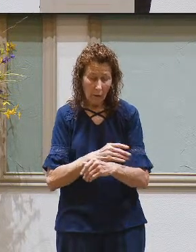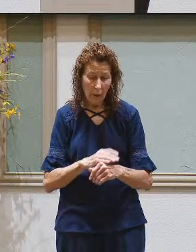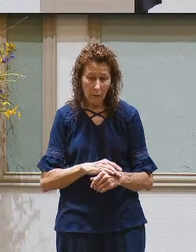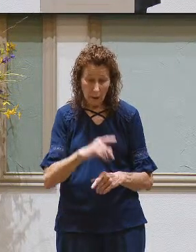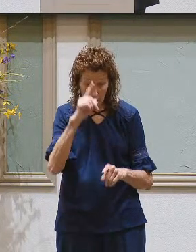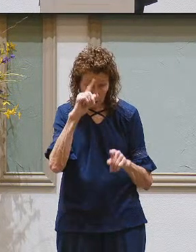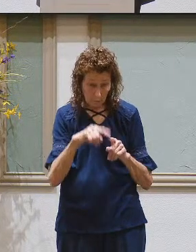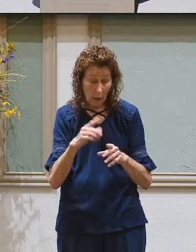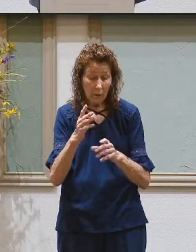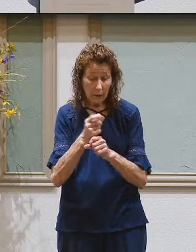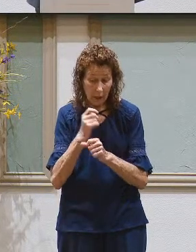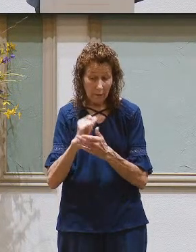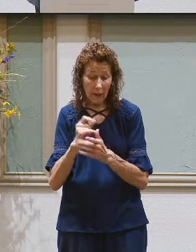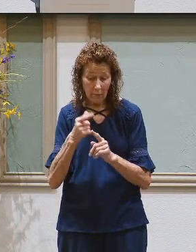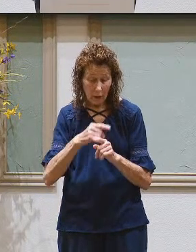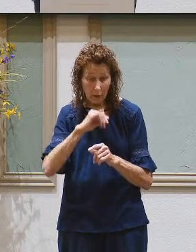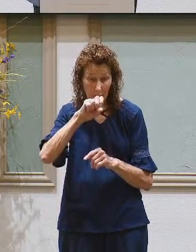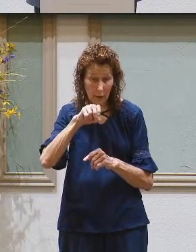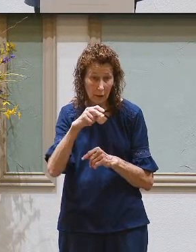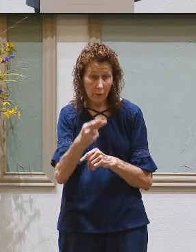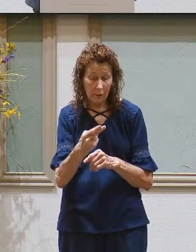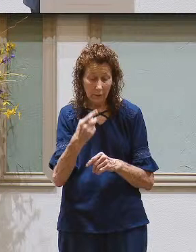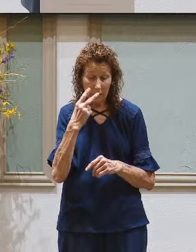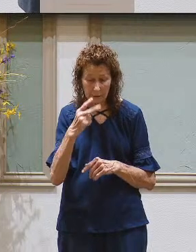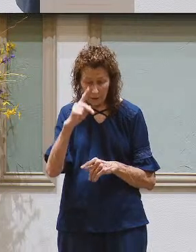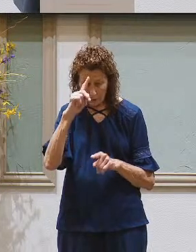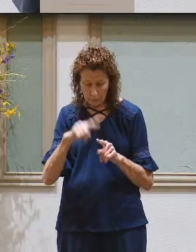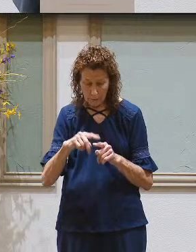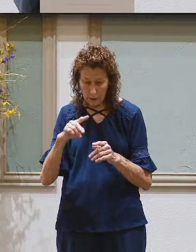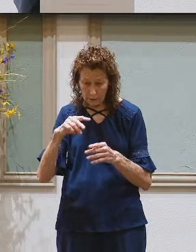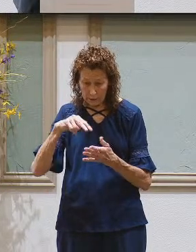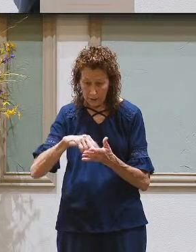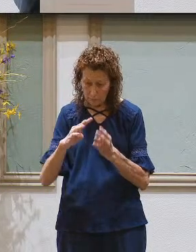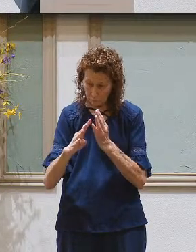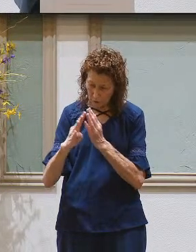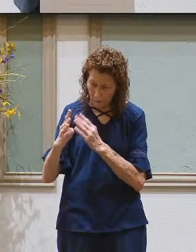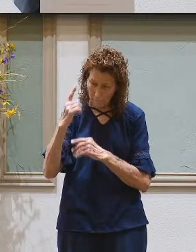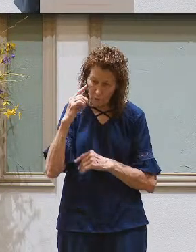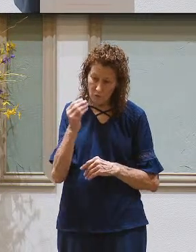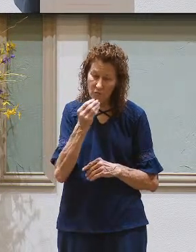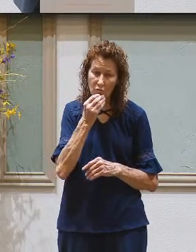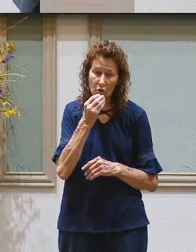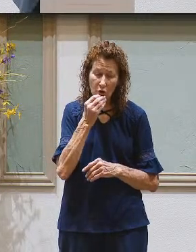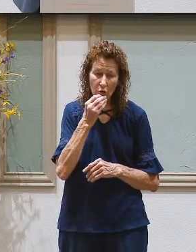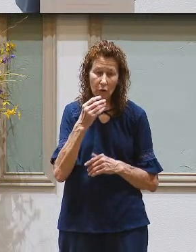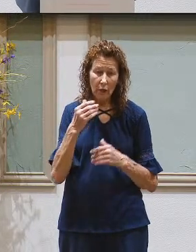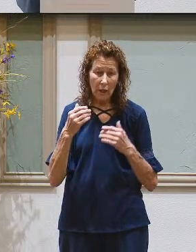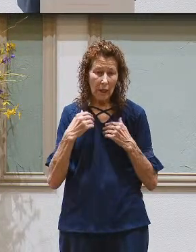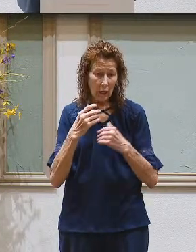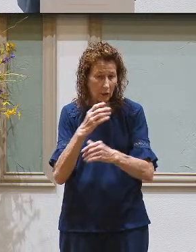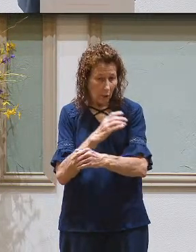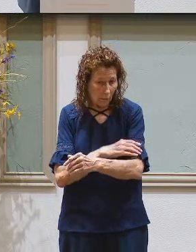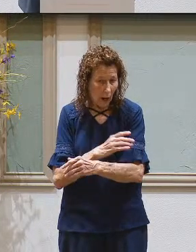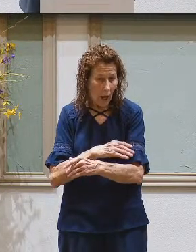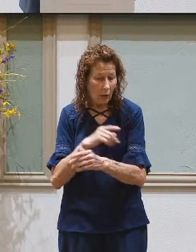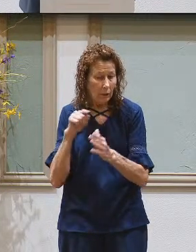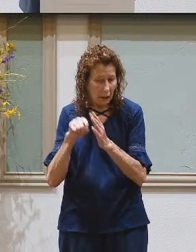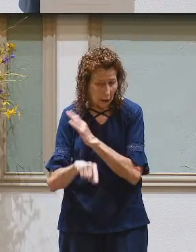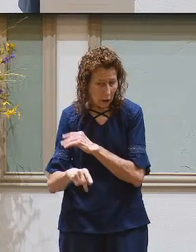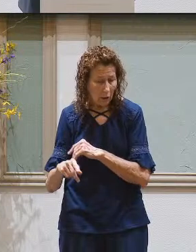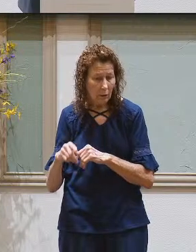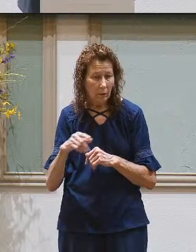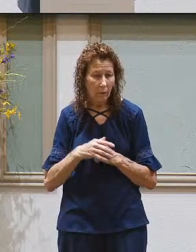got that from Joseph. He sees his brother standing in line for food he has the power to have them killed.